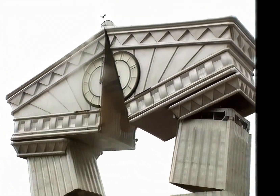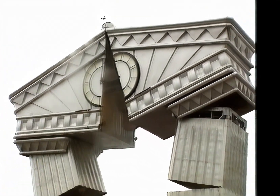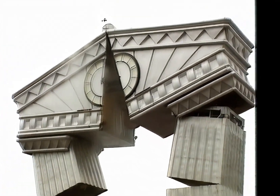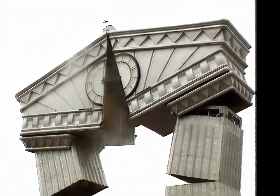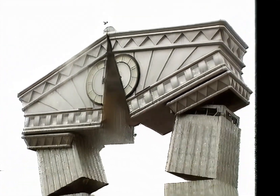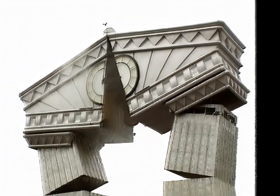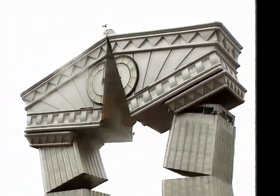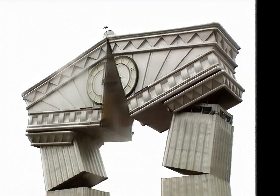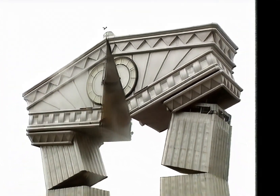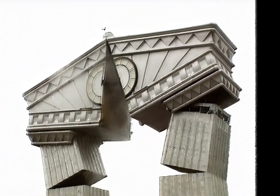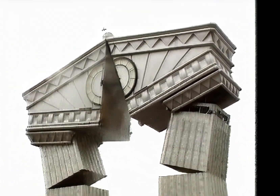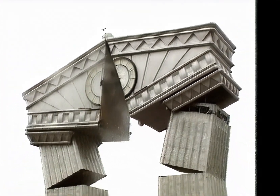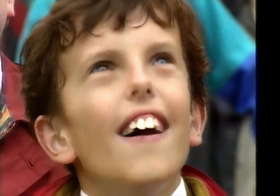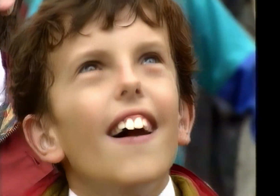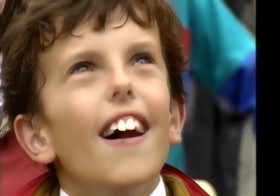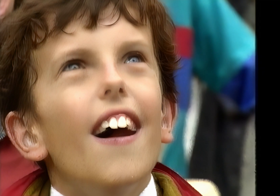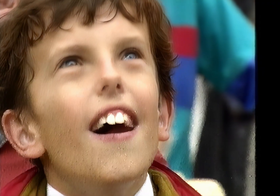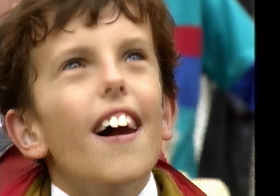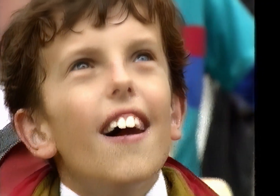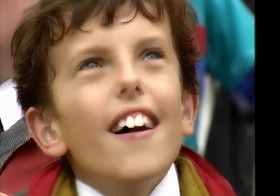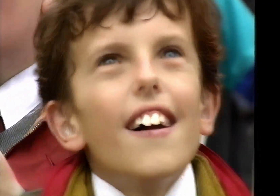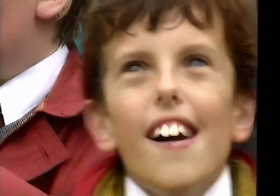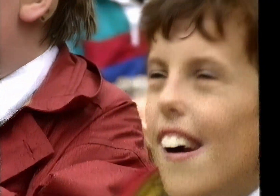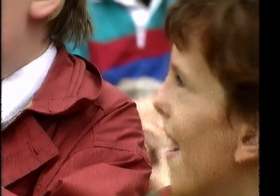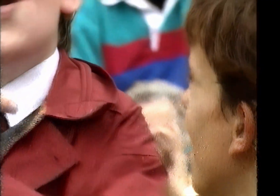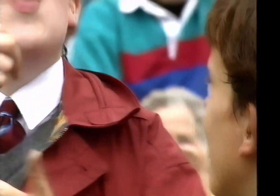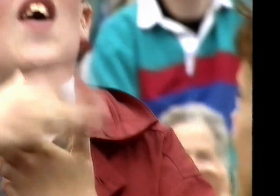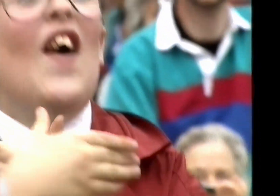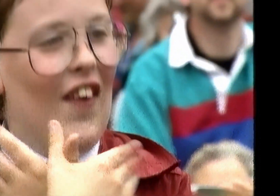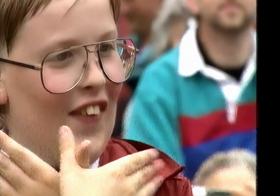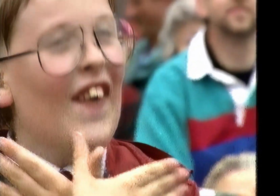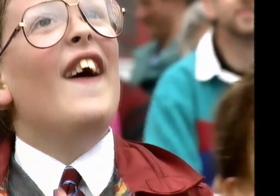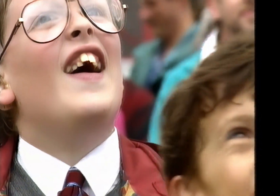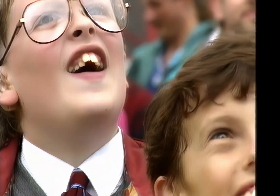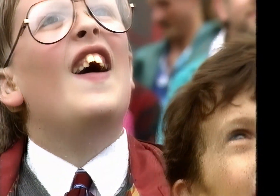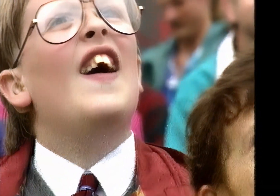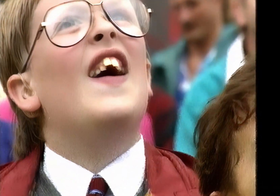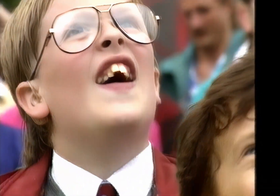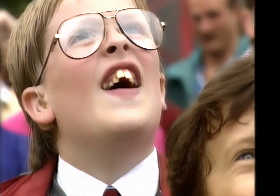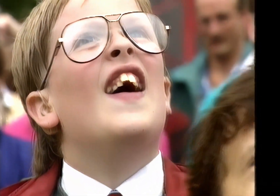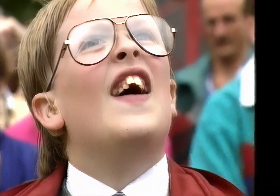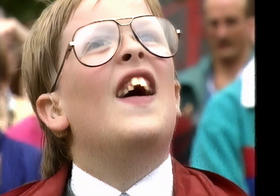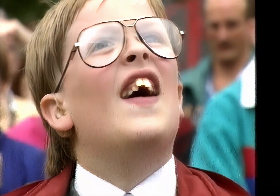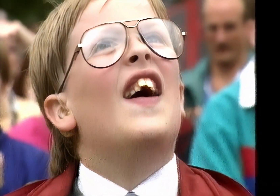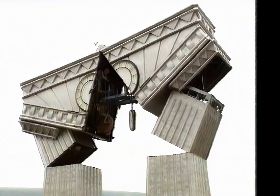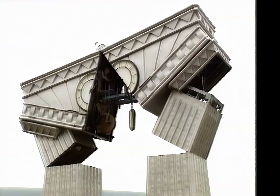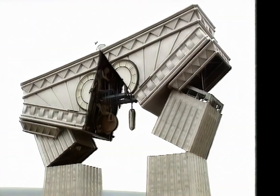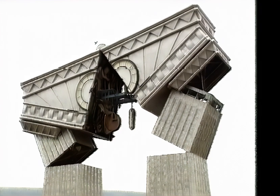In July 9, with an old man played city an of‌an The The city was of the city of Louisville, the city's building been a